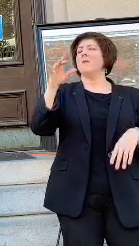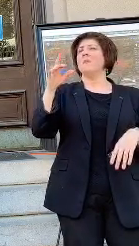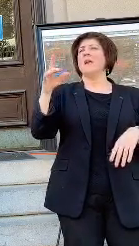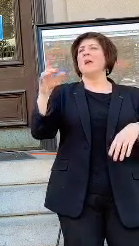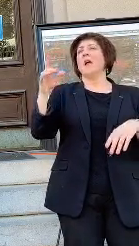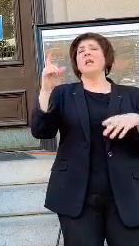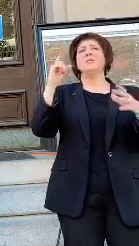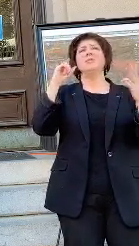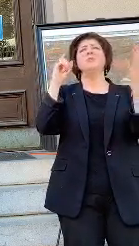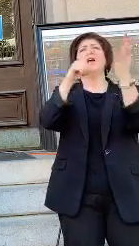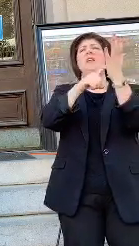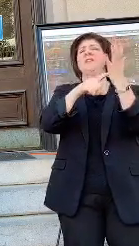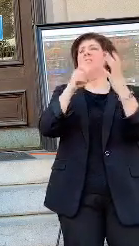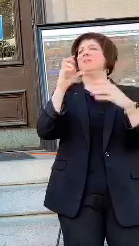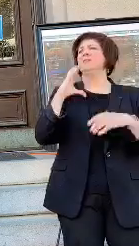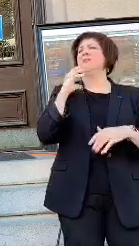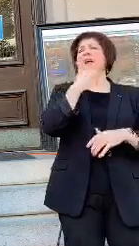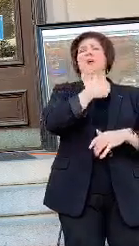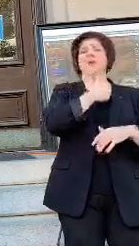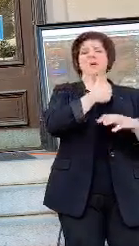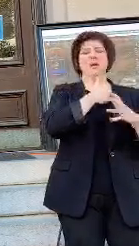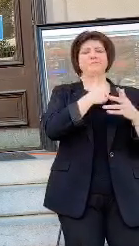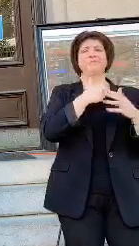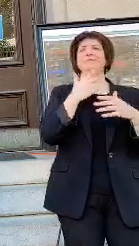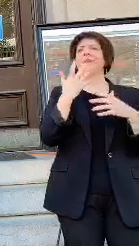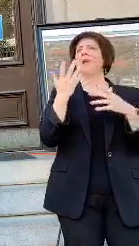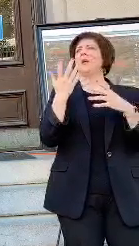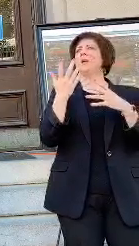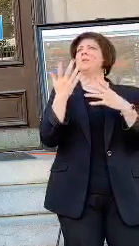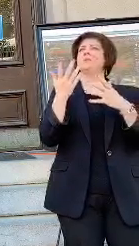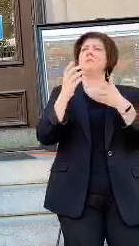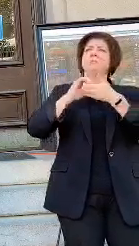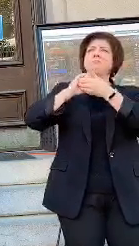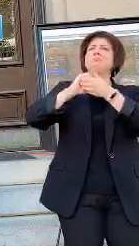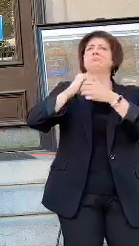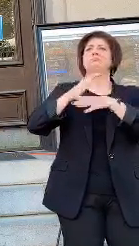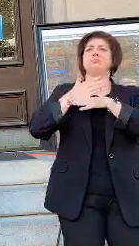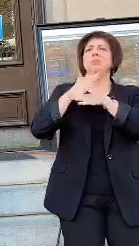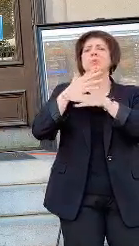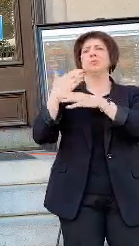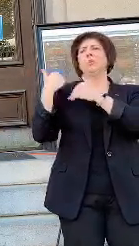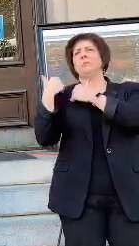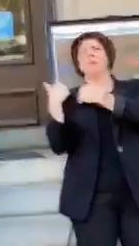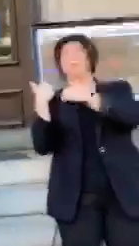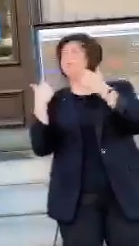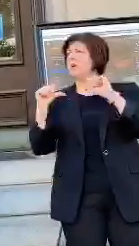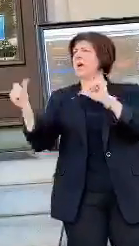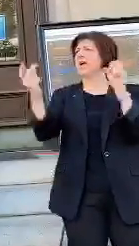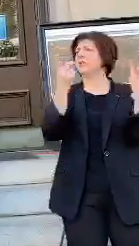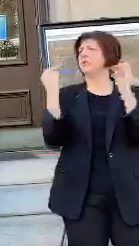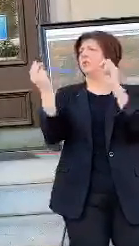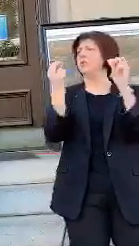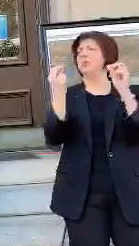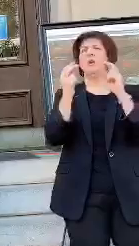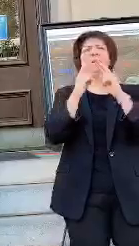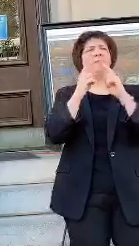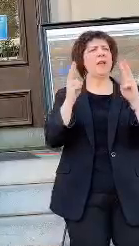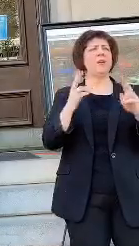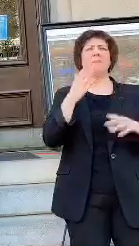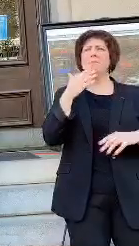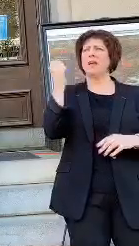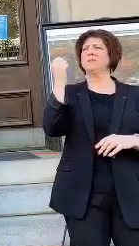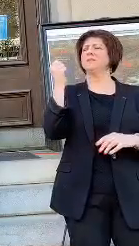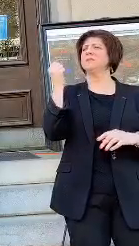It's a recognition of our mutual responsibility to try and do our very best